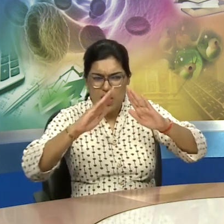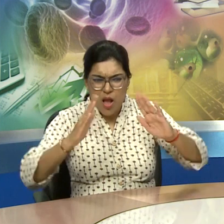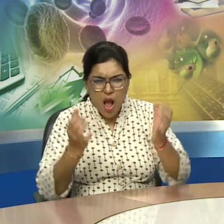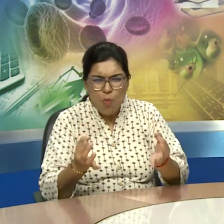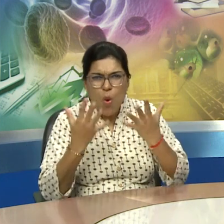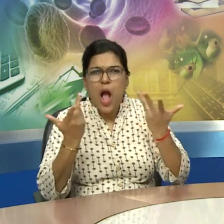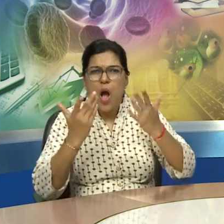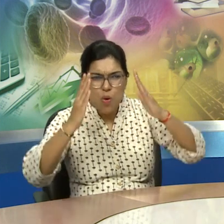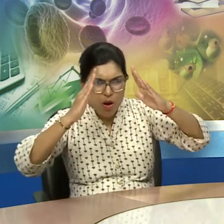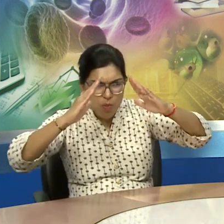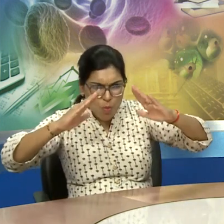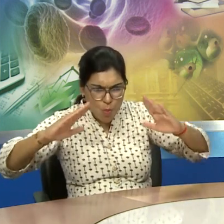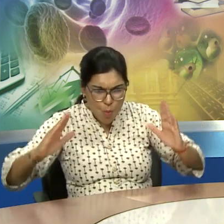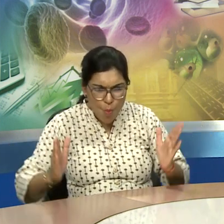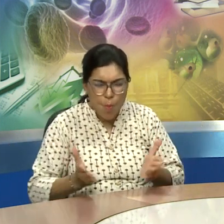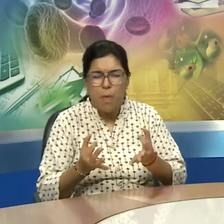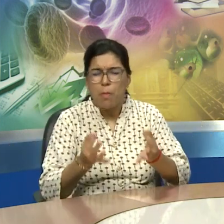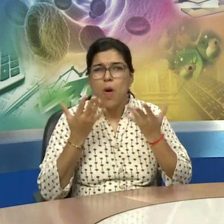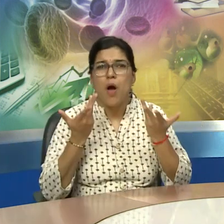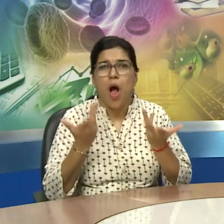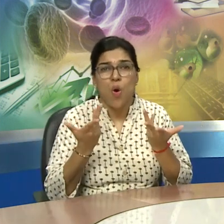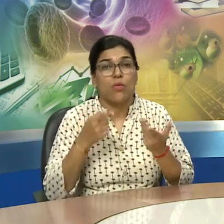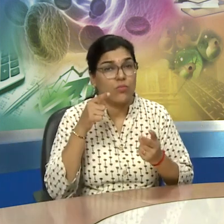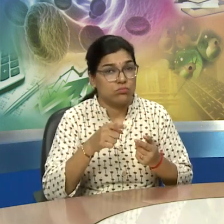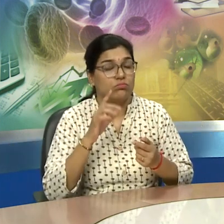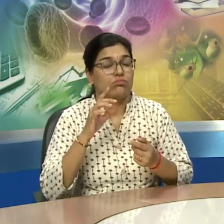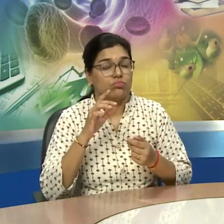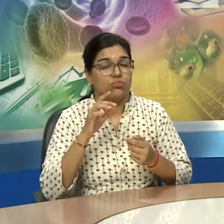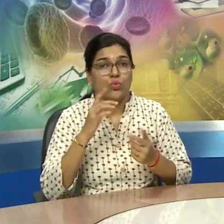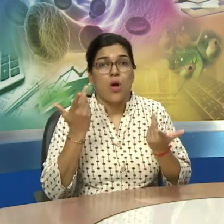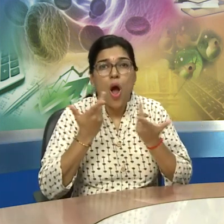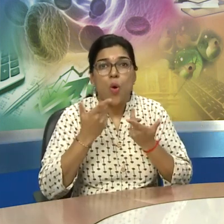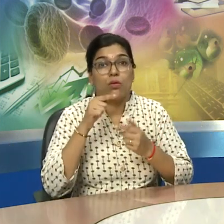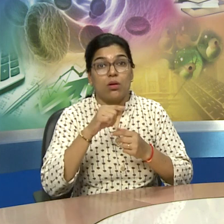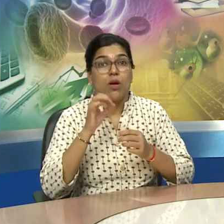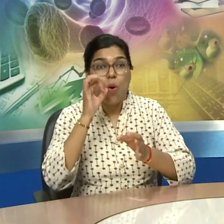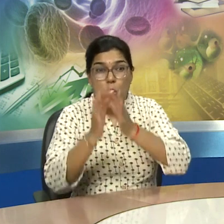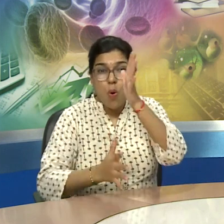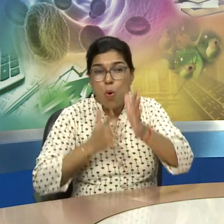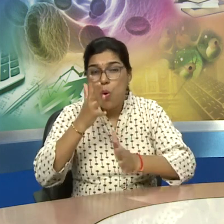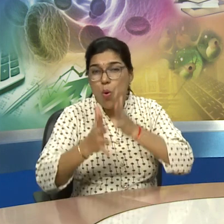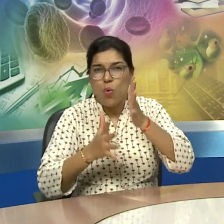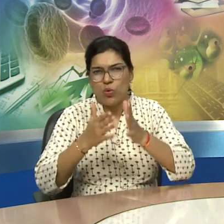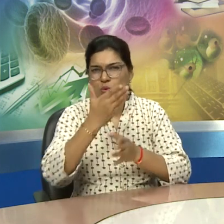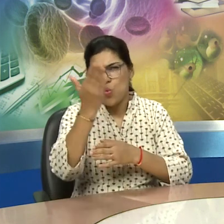and the potters were using high temperature kilns or ovens